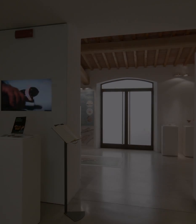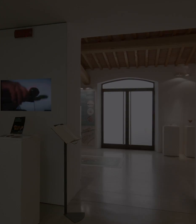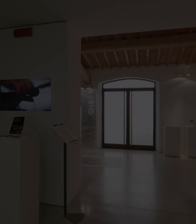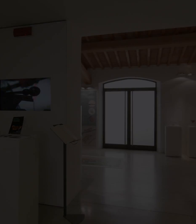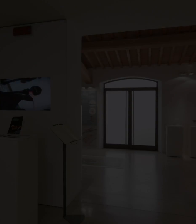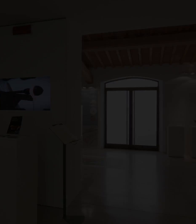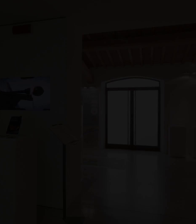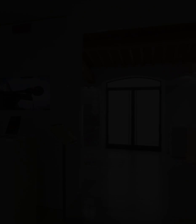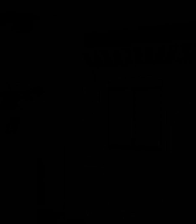The following June.